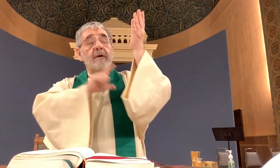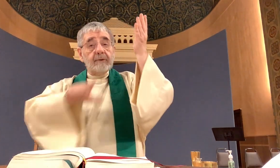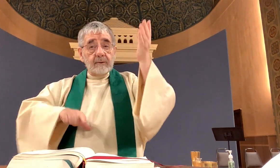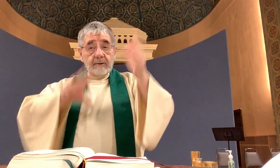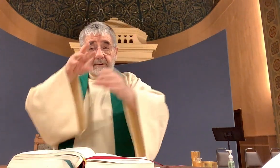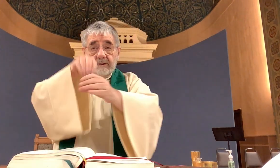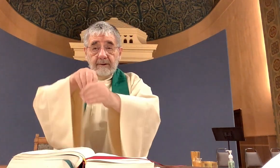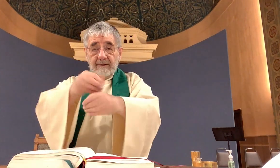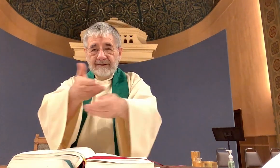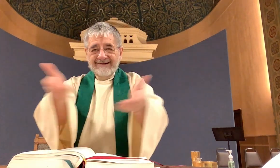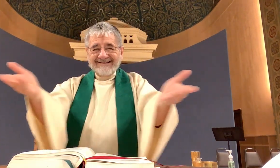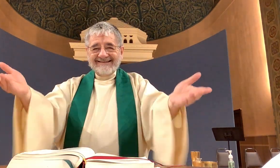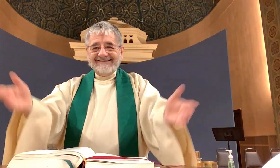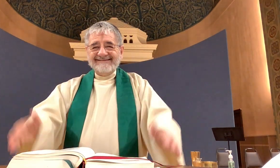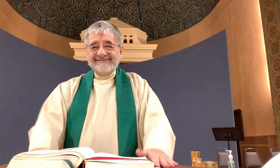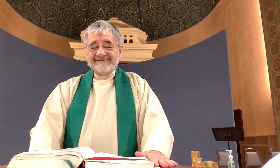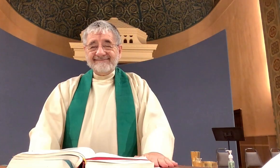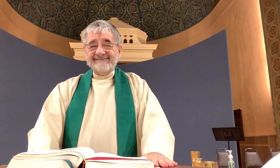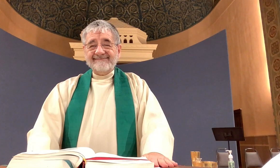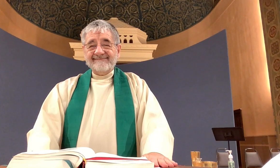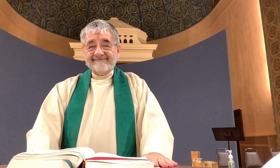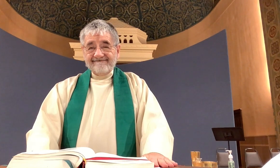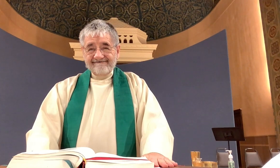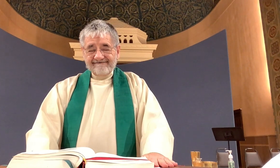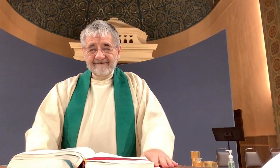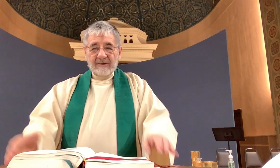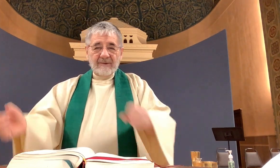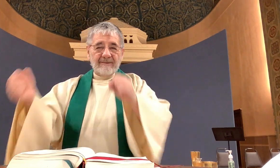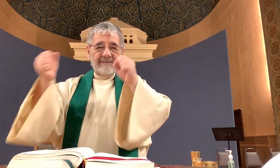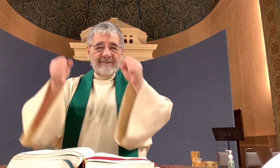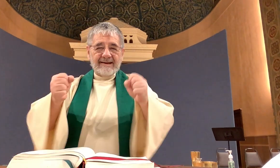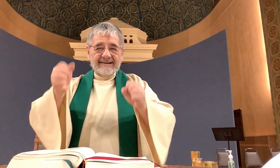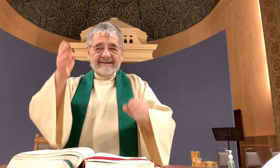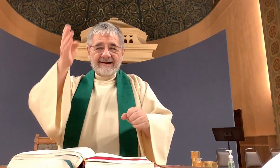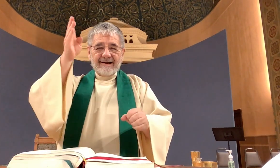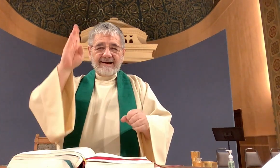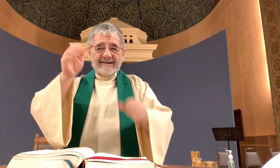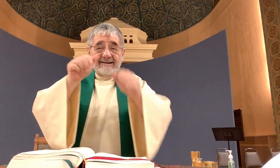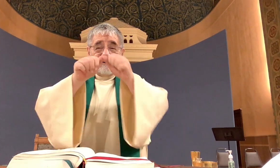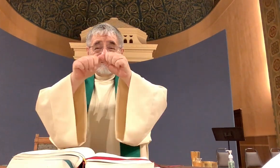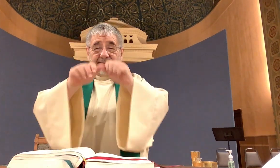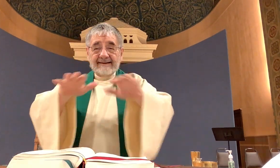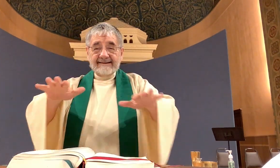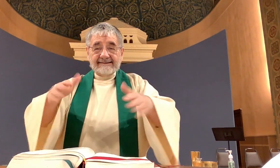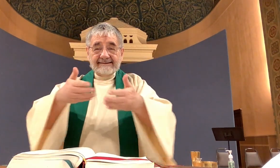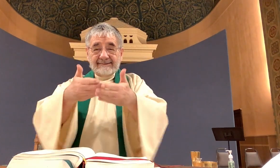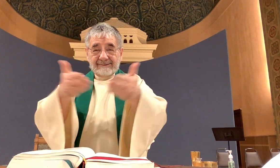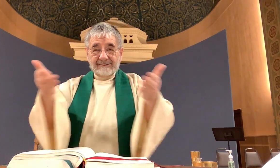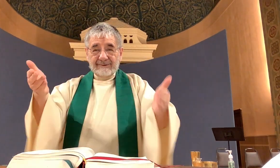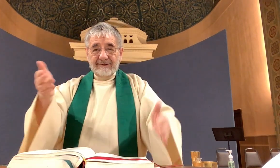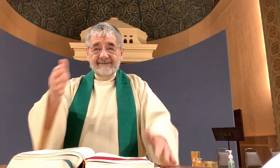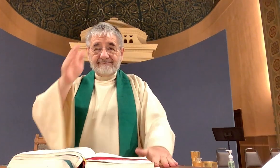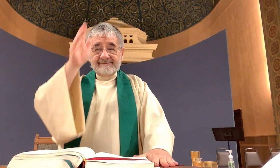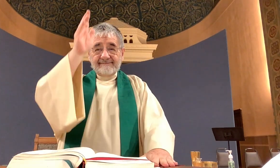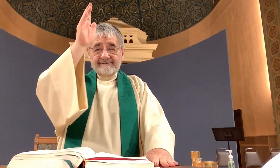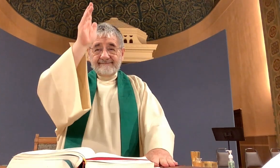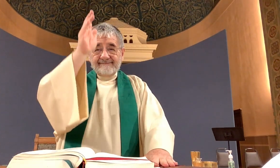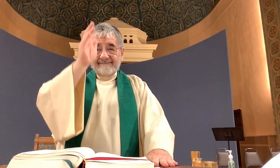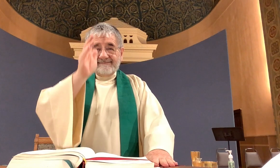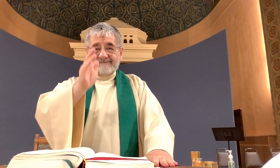The Lord be with you, and with your spirit. May Almighty God bless you, in the name of